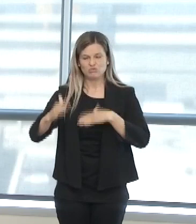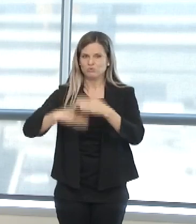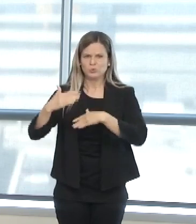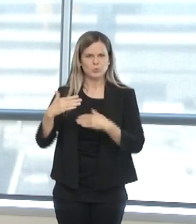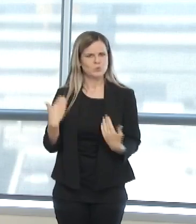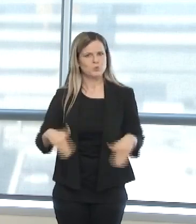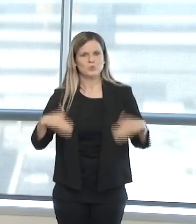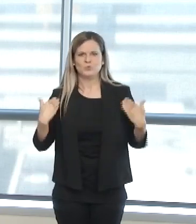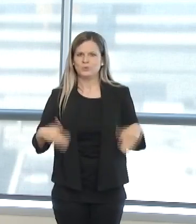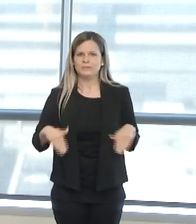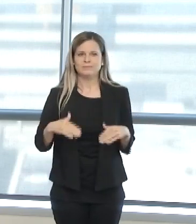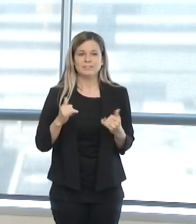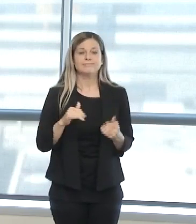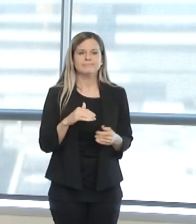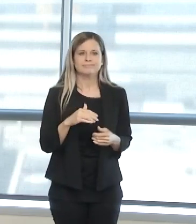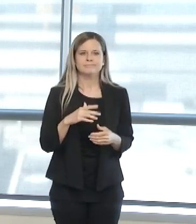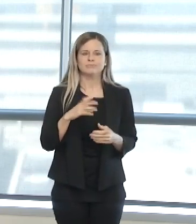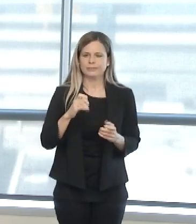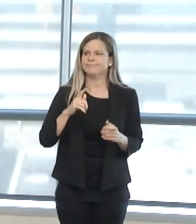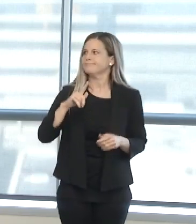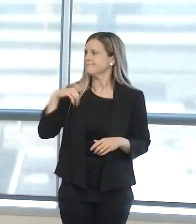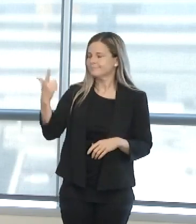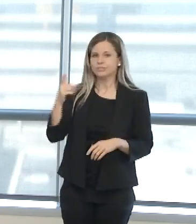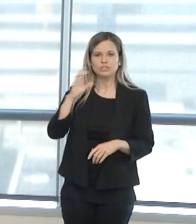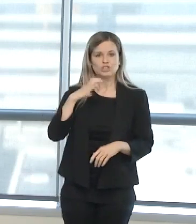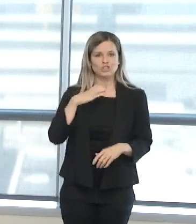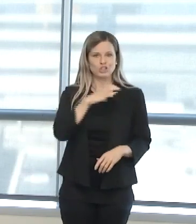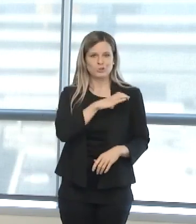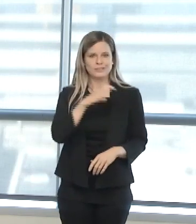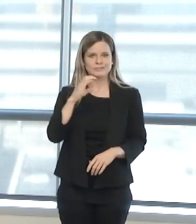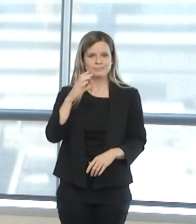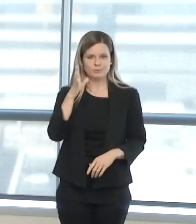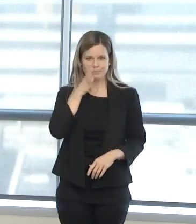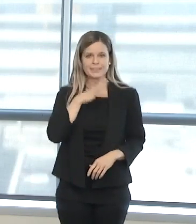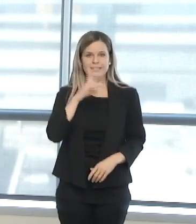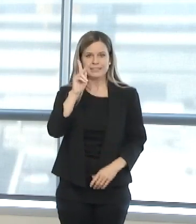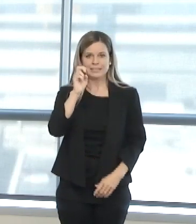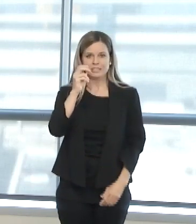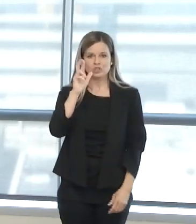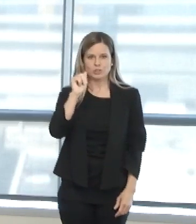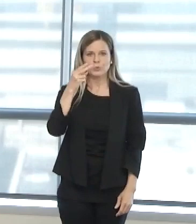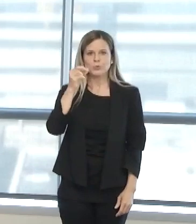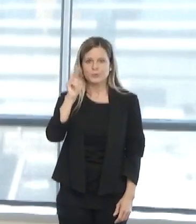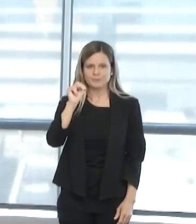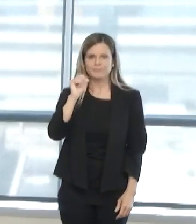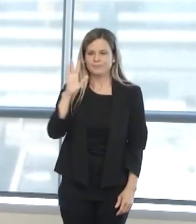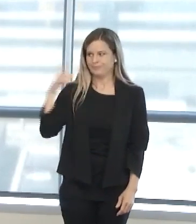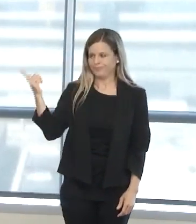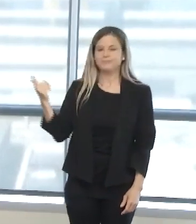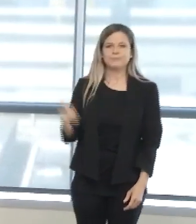and the support that they provided. we'll start with Congresswoman Kinderhorn. Thank you.